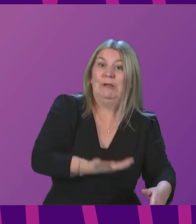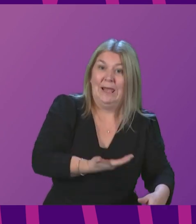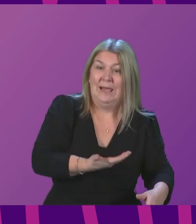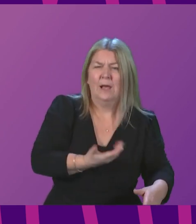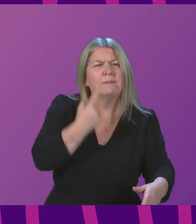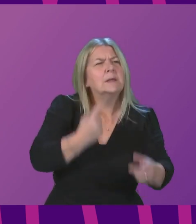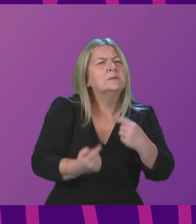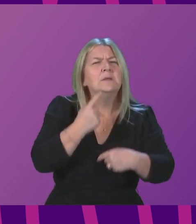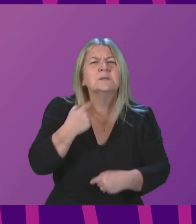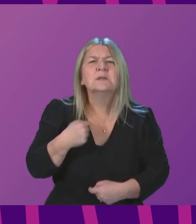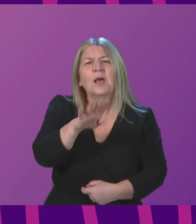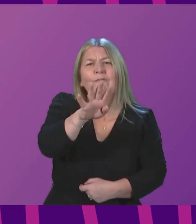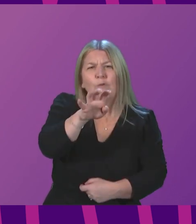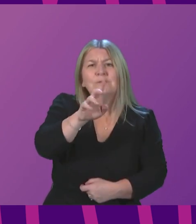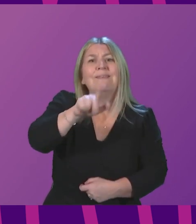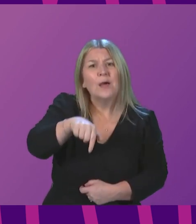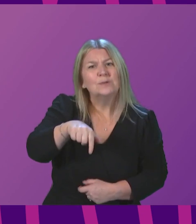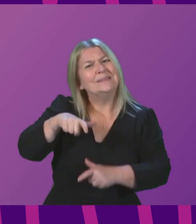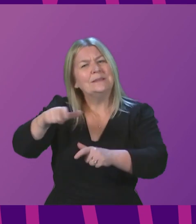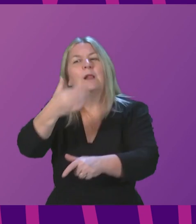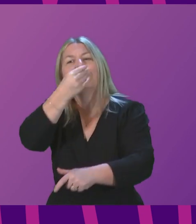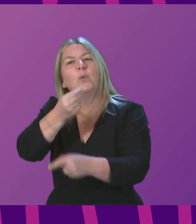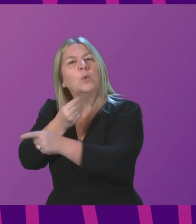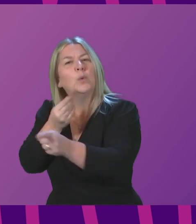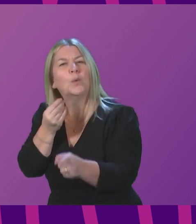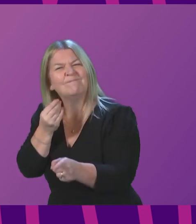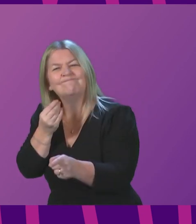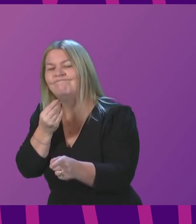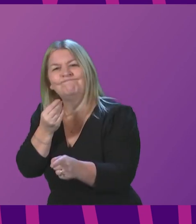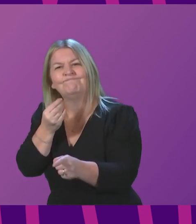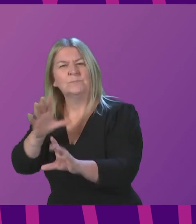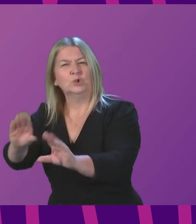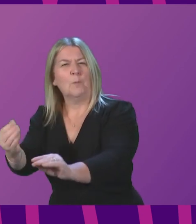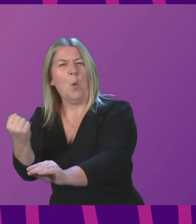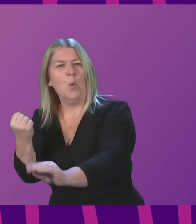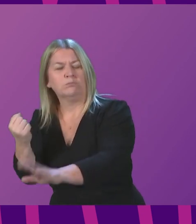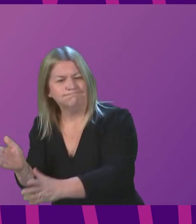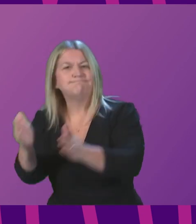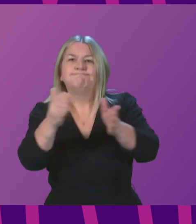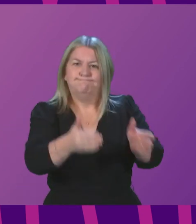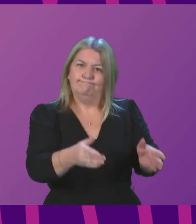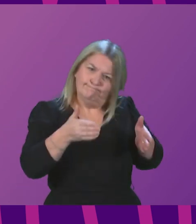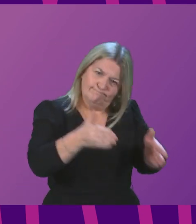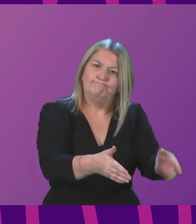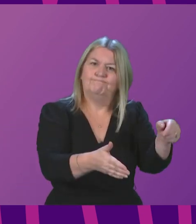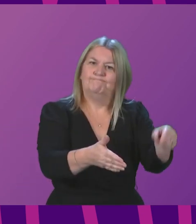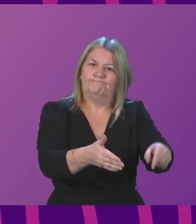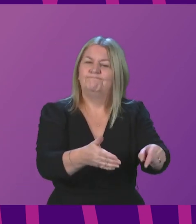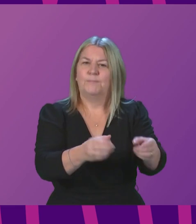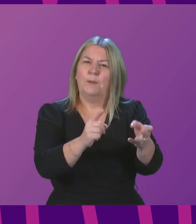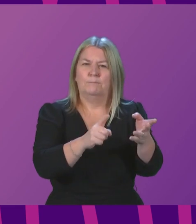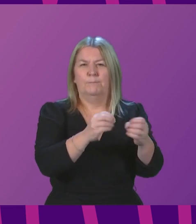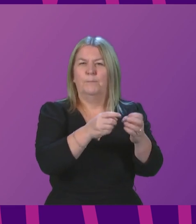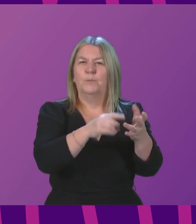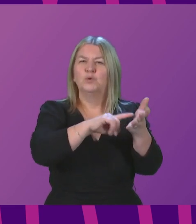14,000 of those were still flu vaccinations. So we are shifting that focus. And yes, we are also opening up extra facilities. So in NHS,